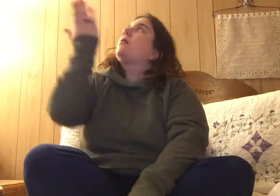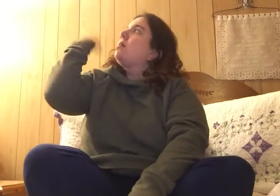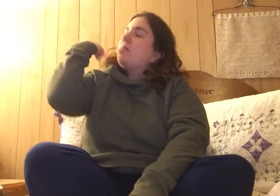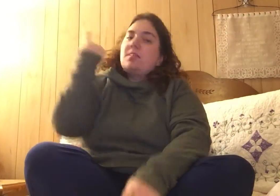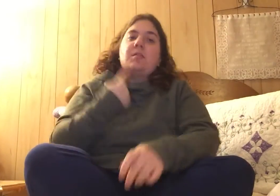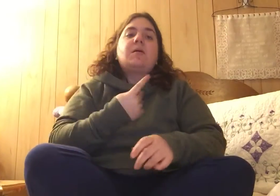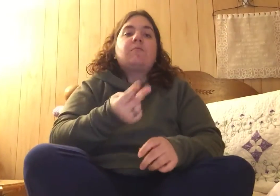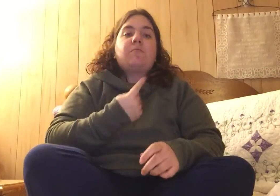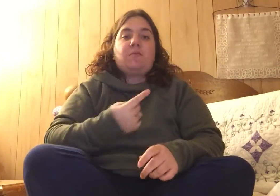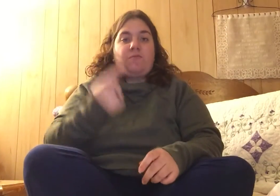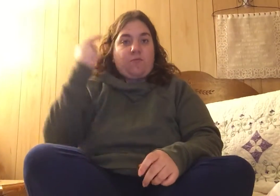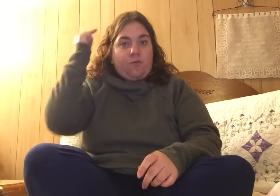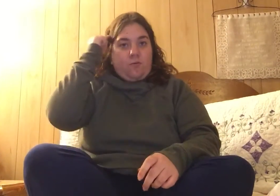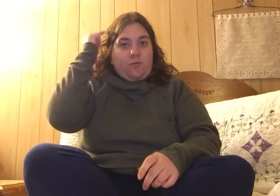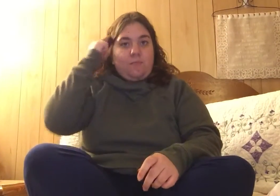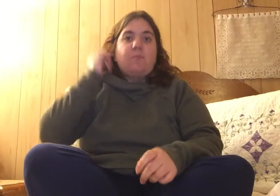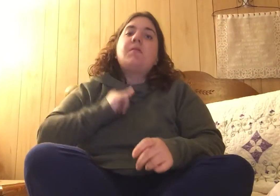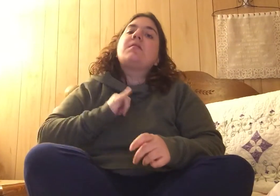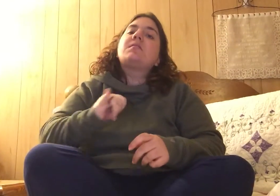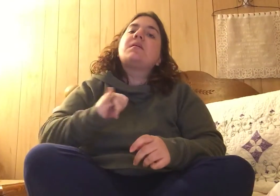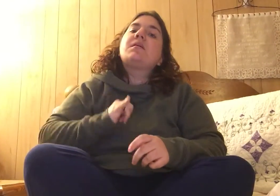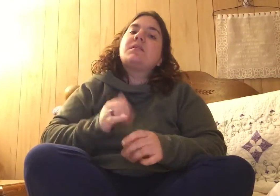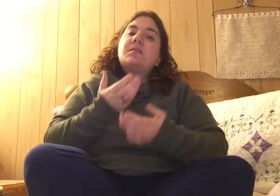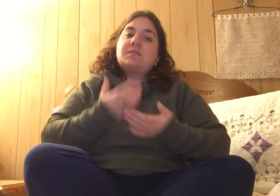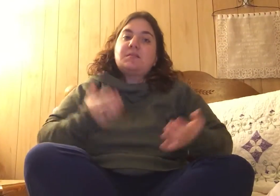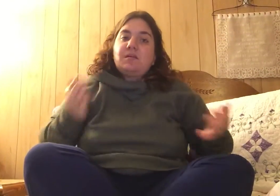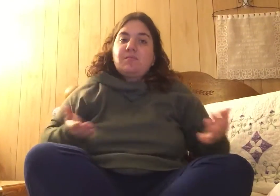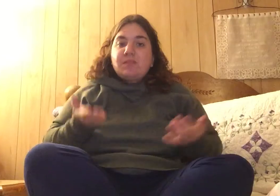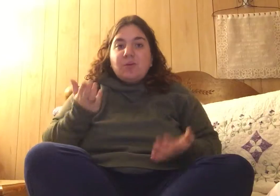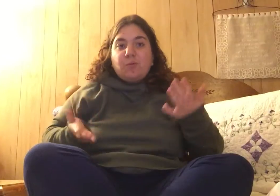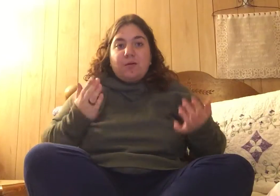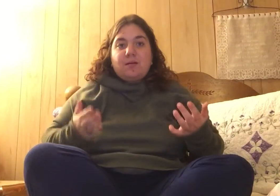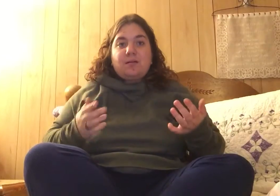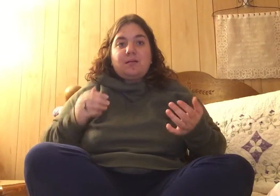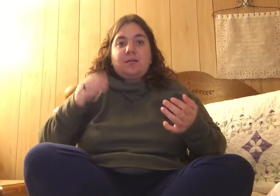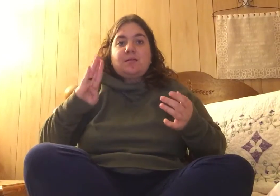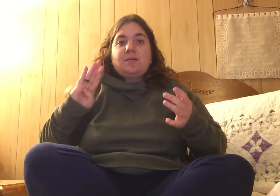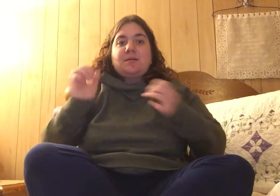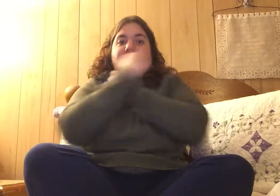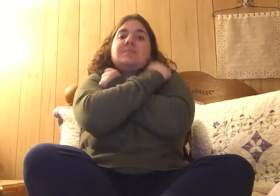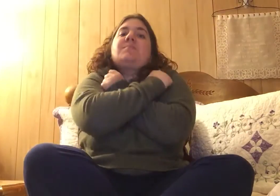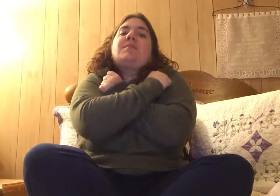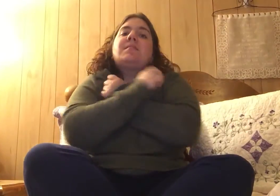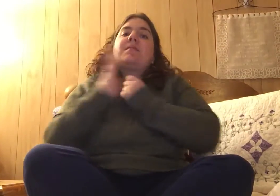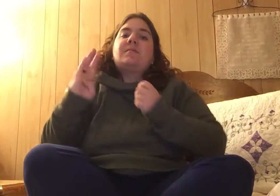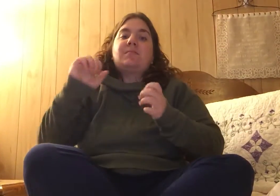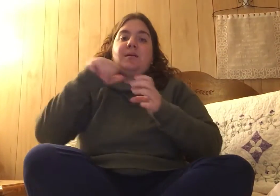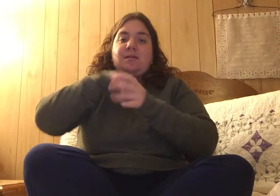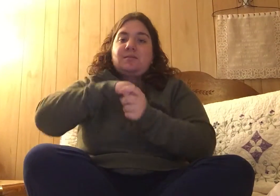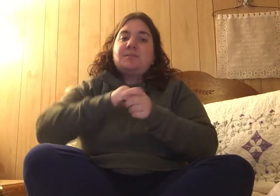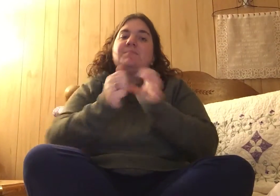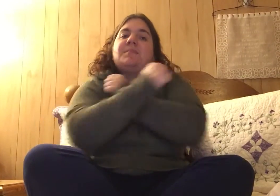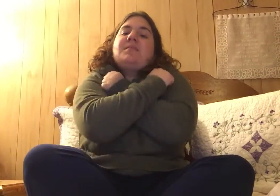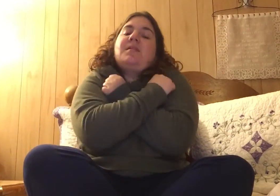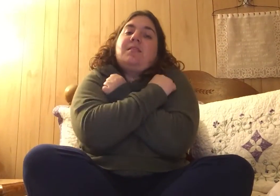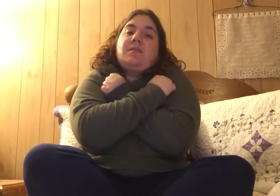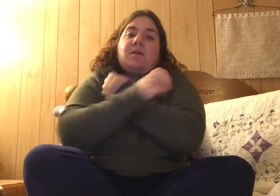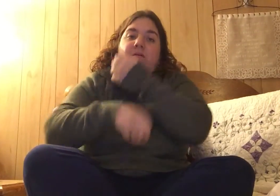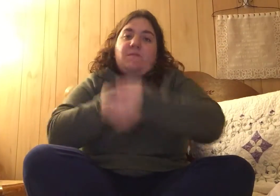Long before we both thought the same thing, to be loved and to be in love.